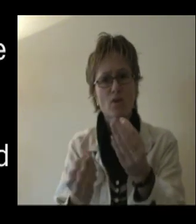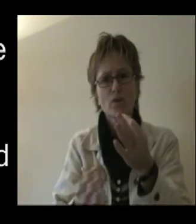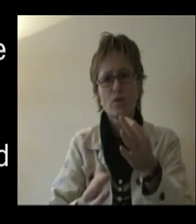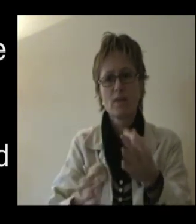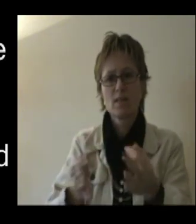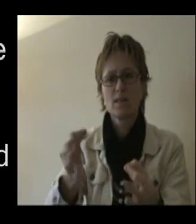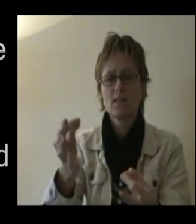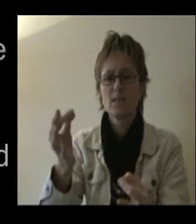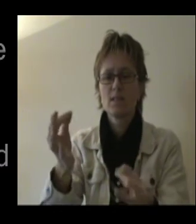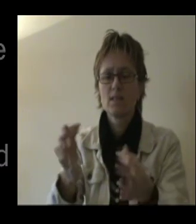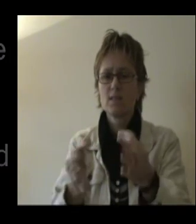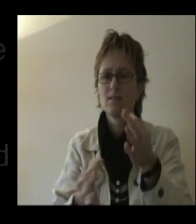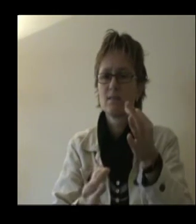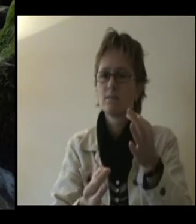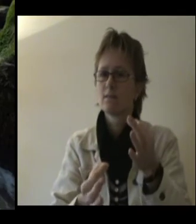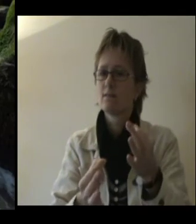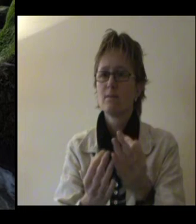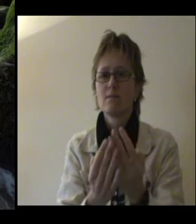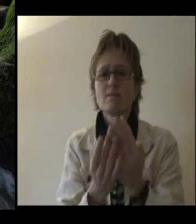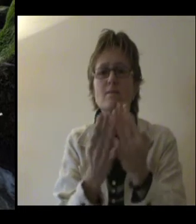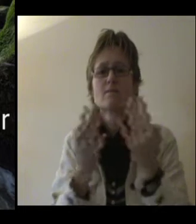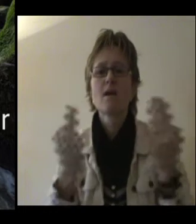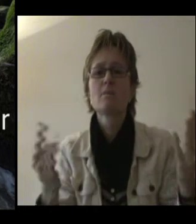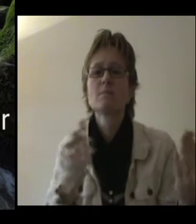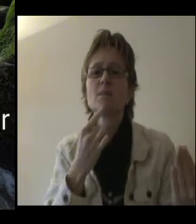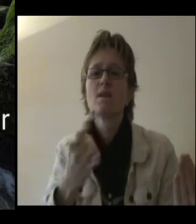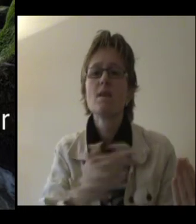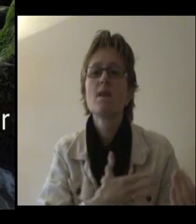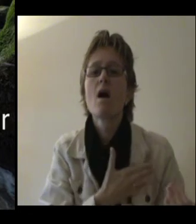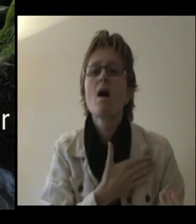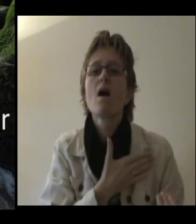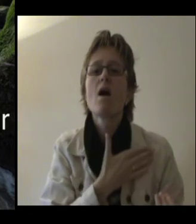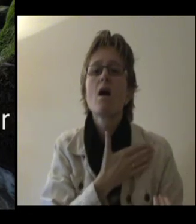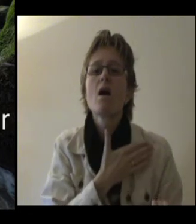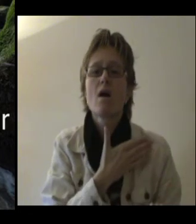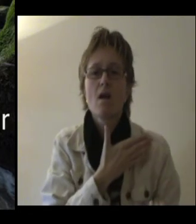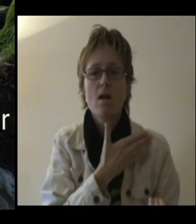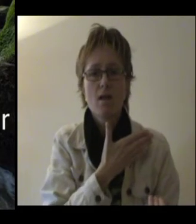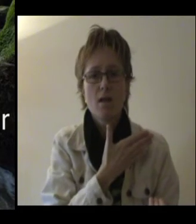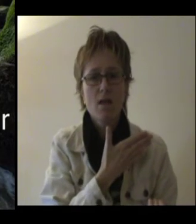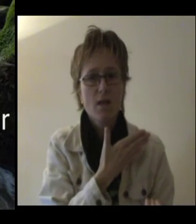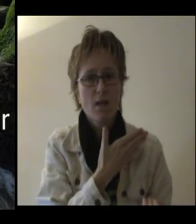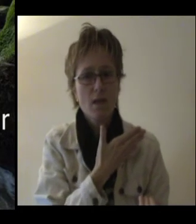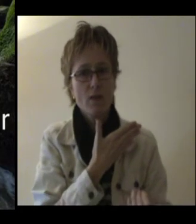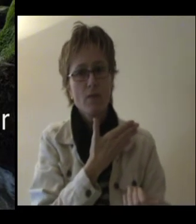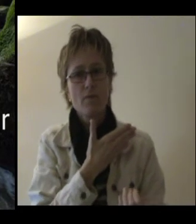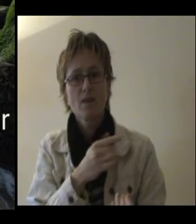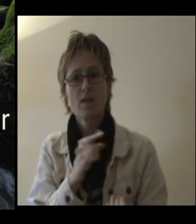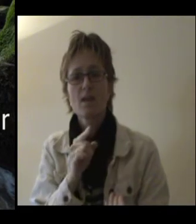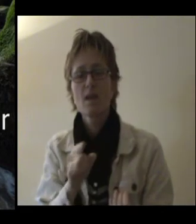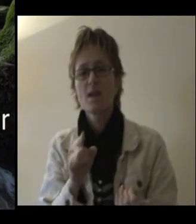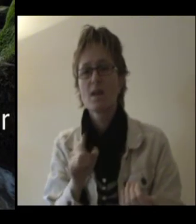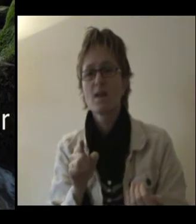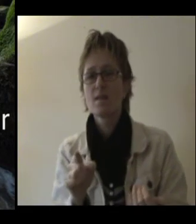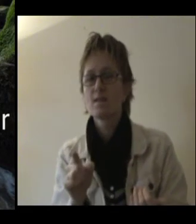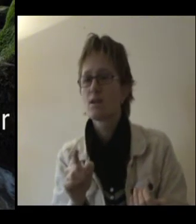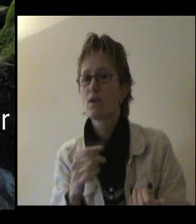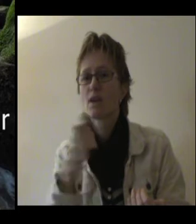reed Some say love, it is a